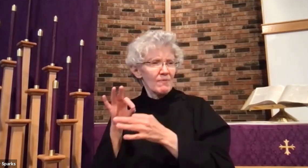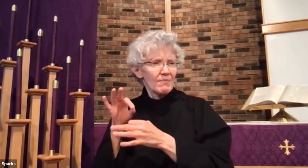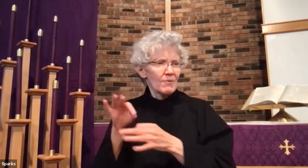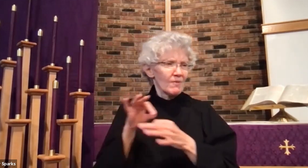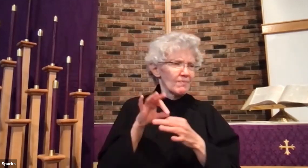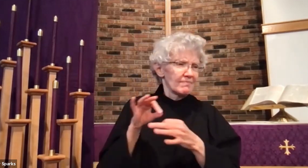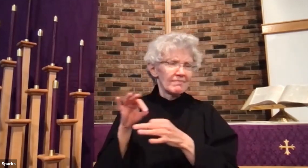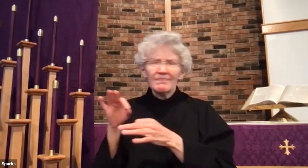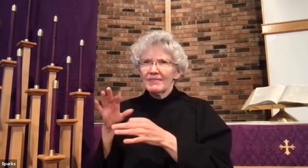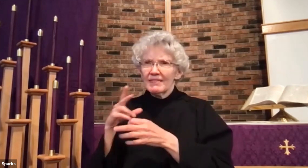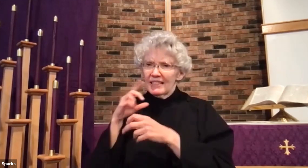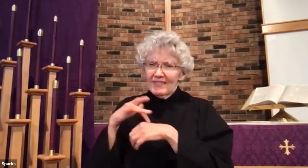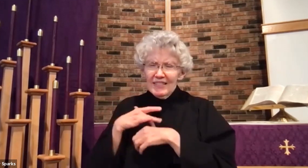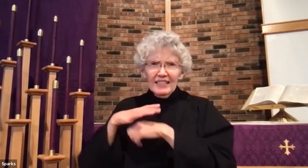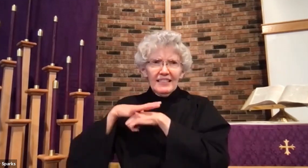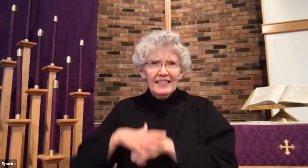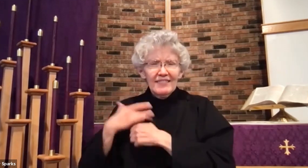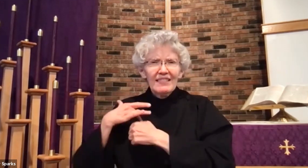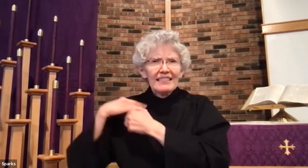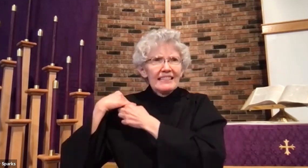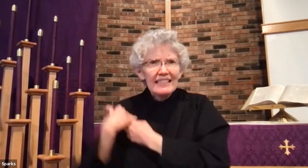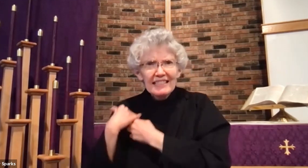of how things should go.